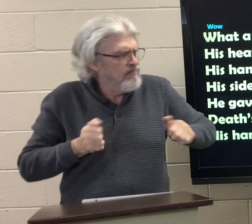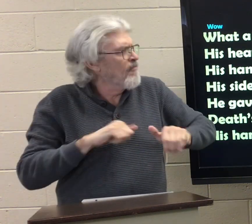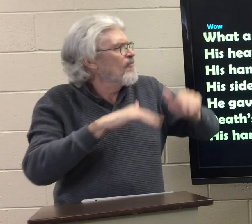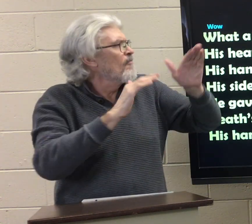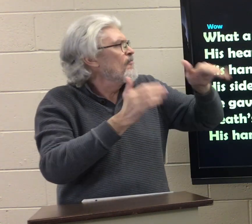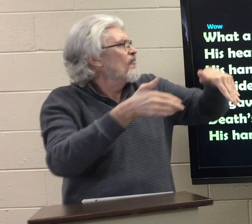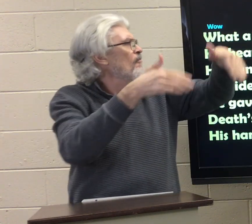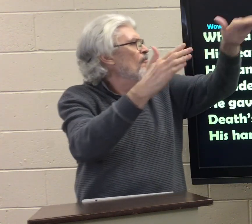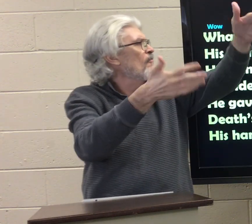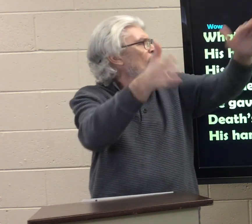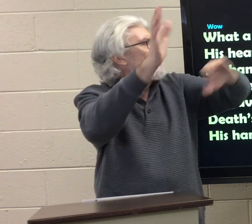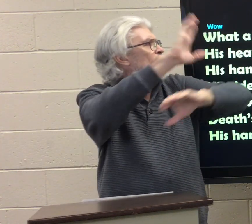on Calvary.